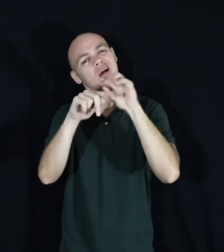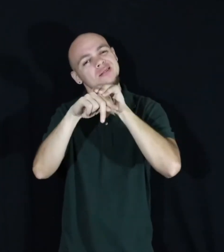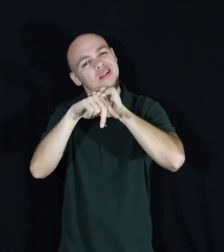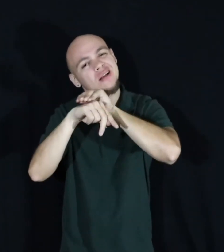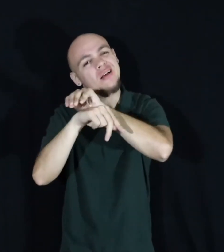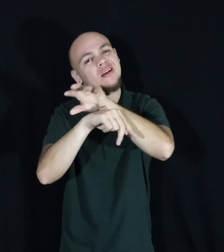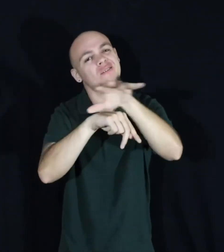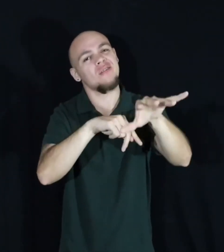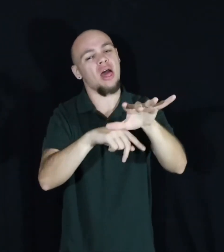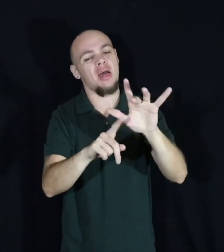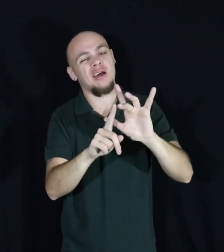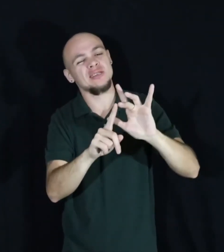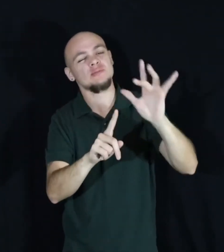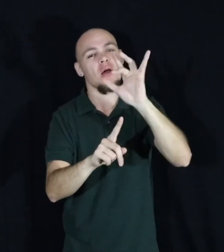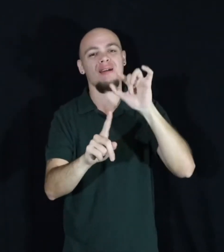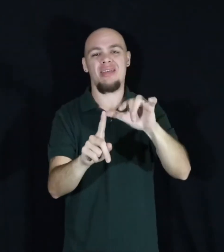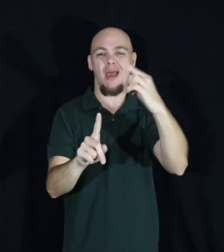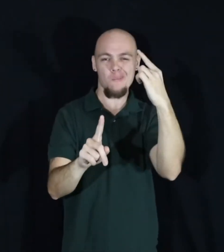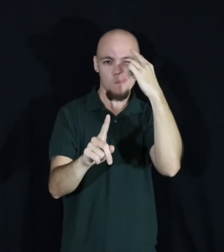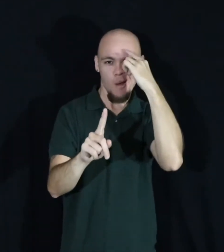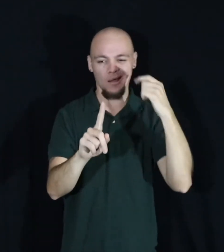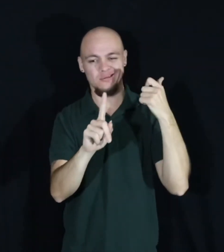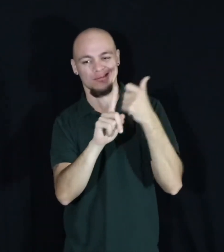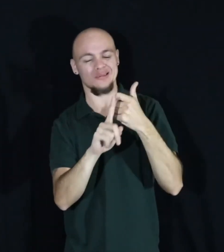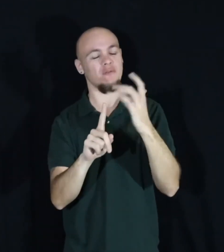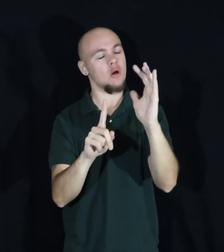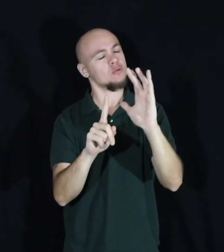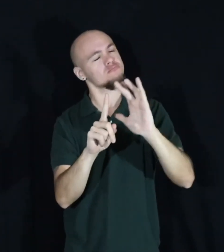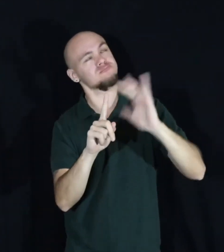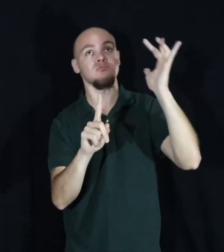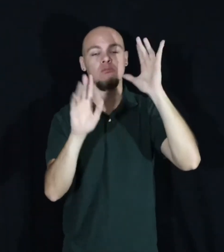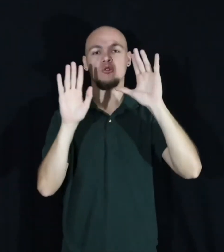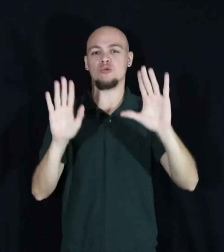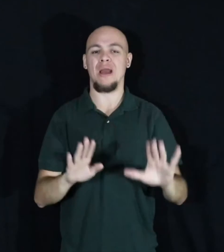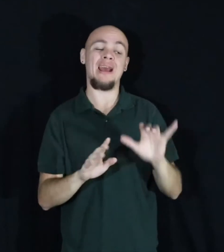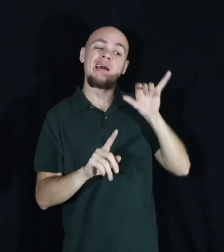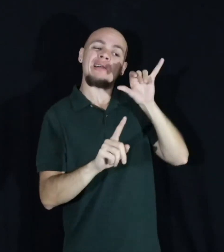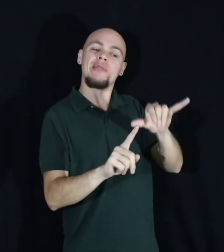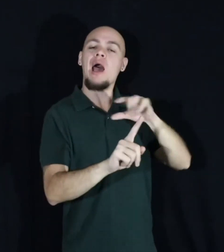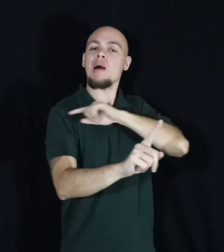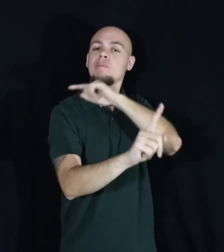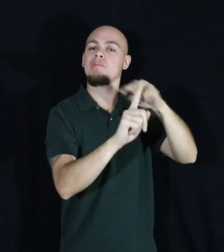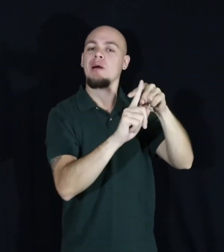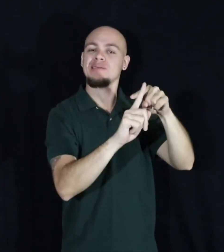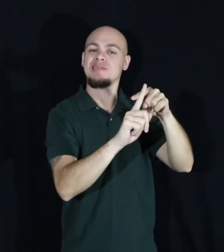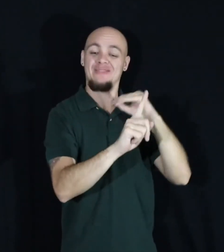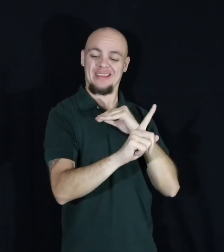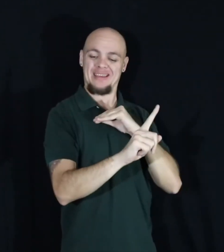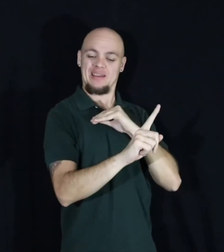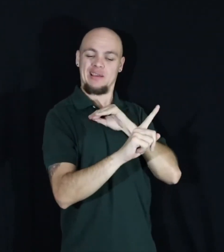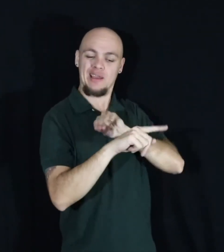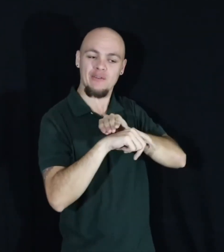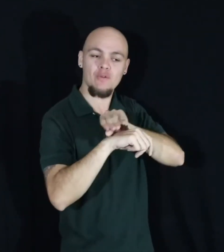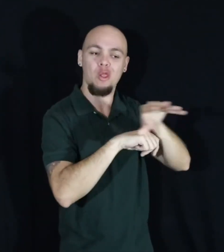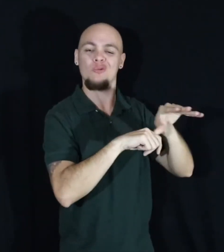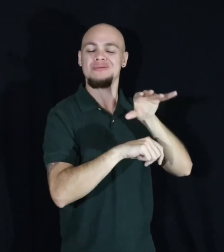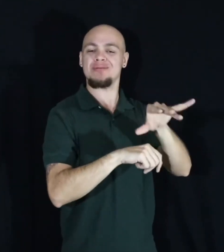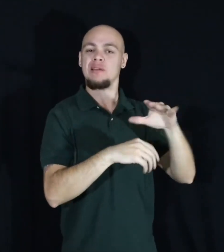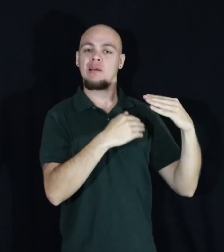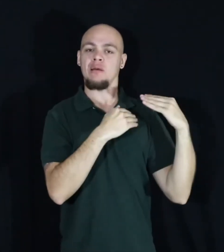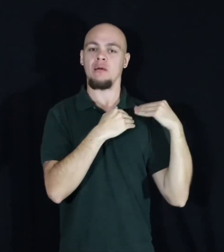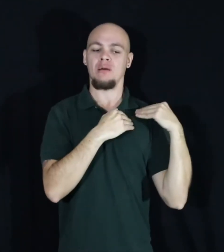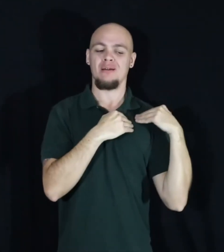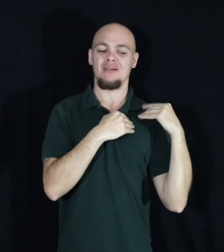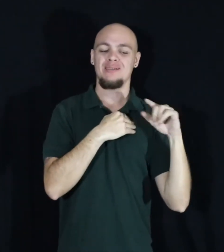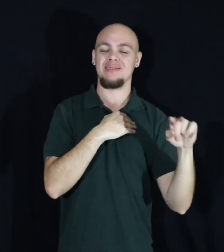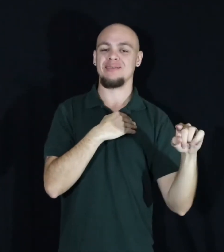to spark a mind that is great. Because the weight of a positive influence is how we get